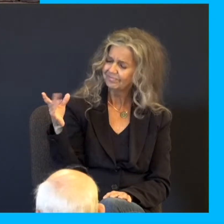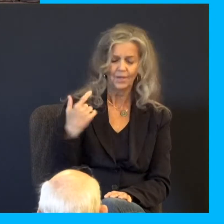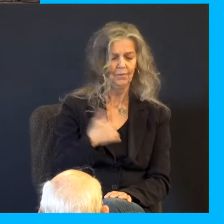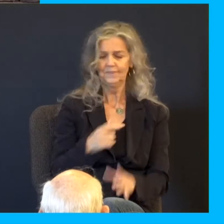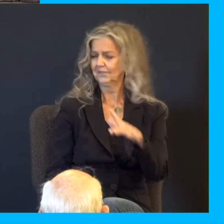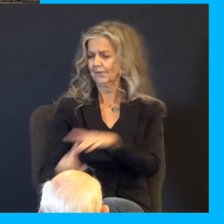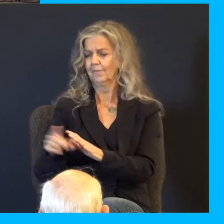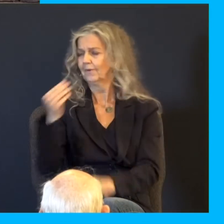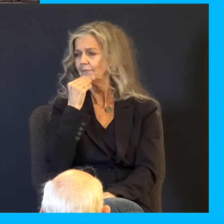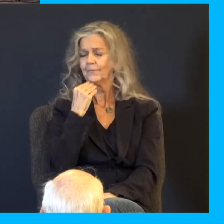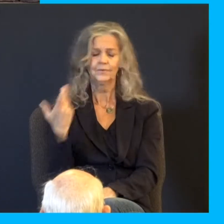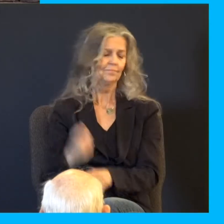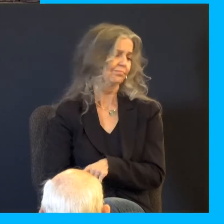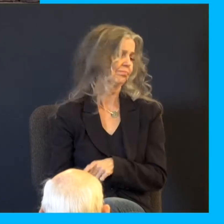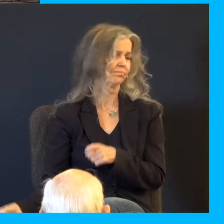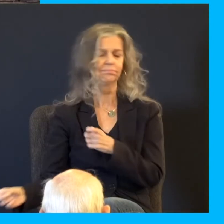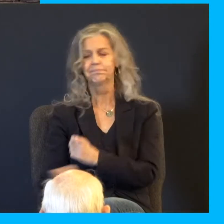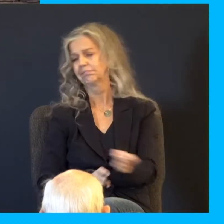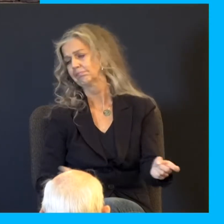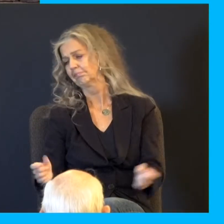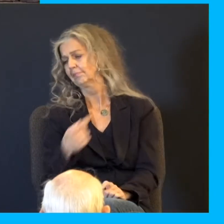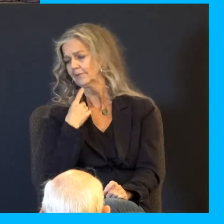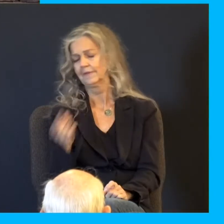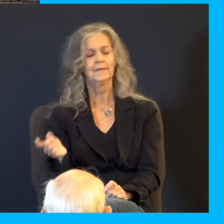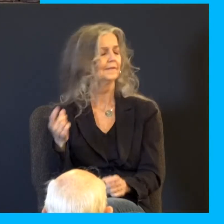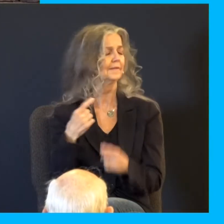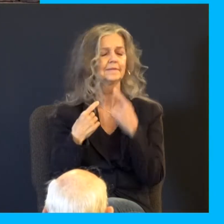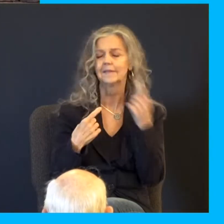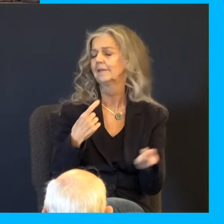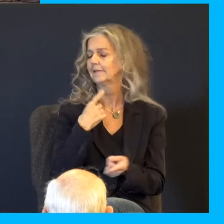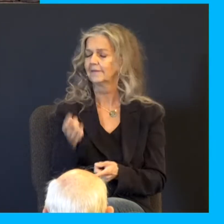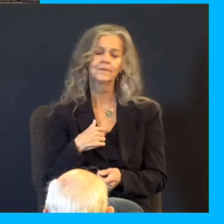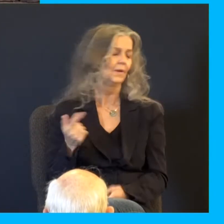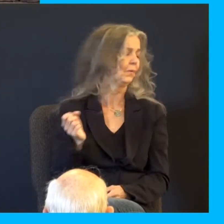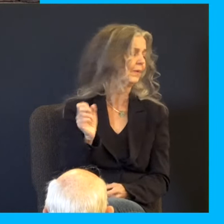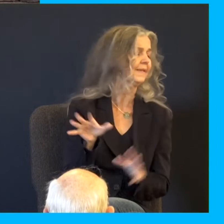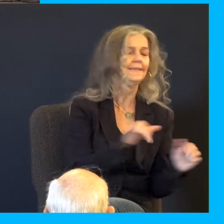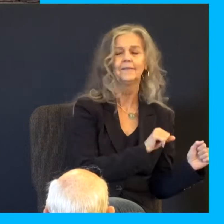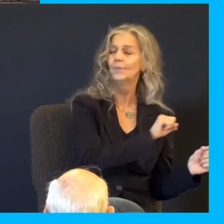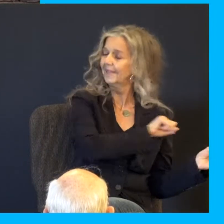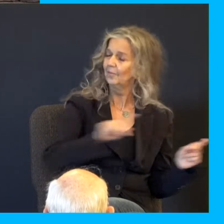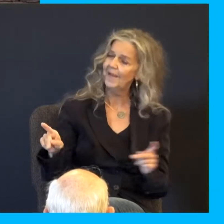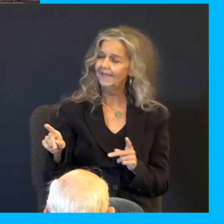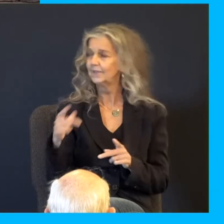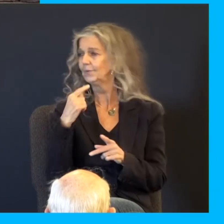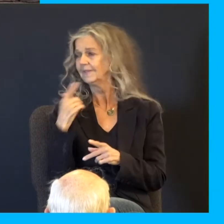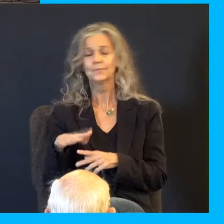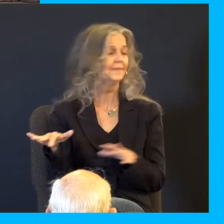spies. You tell us we're thieves. You tell us we're whatever. We come back. You tell us we're being, and then we leave, and you tell us we ripped you off. Seriously?